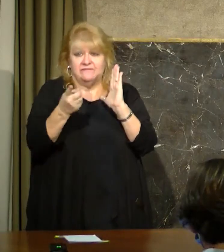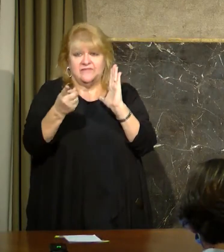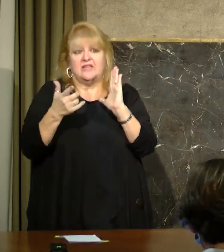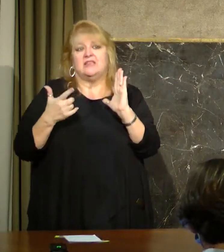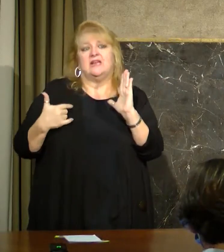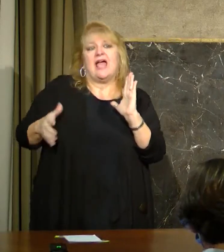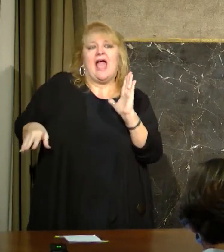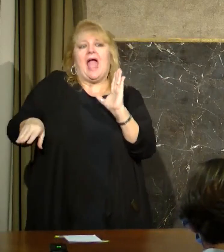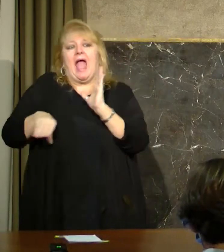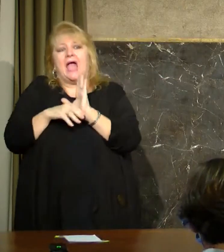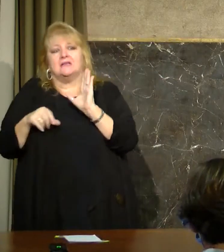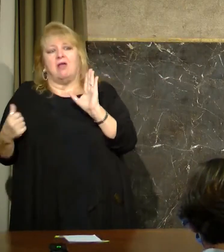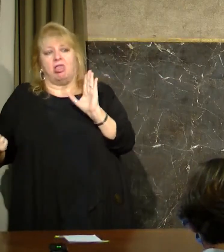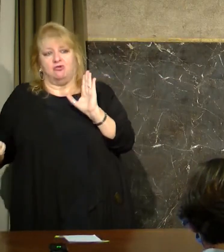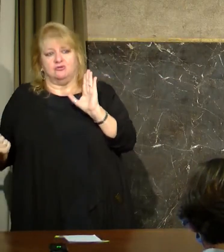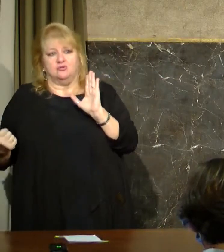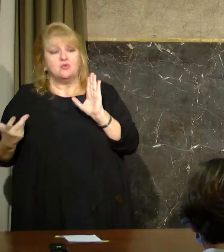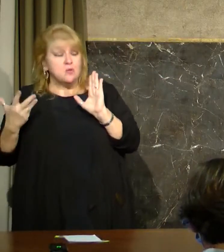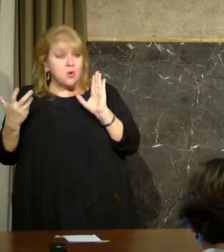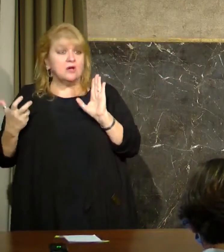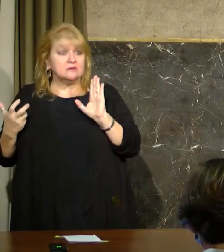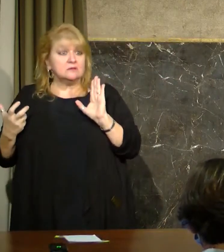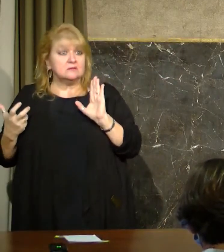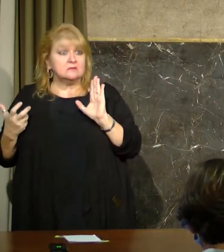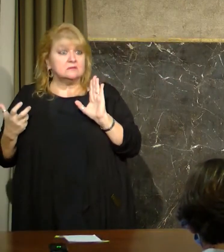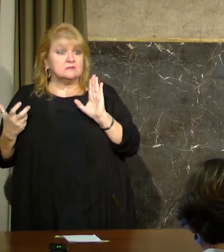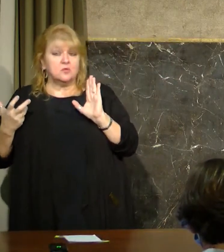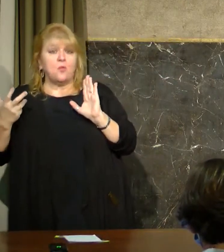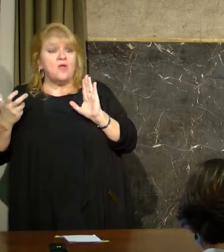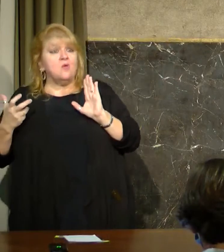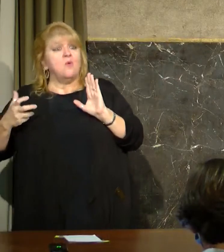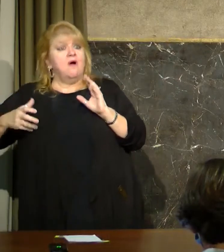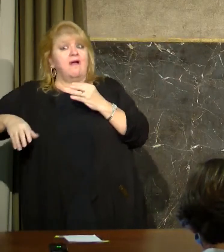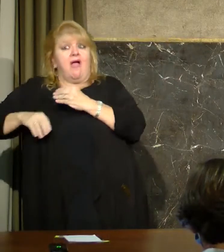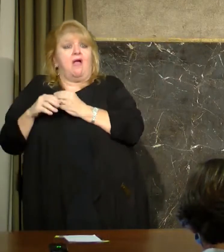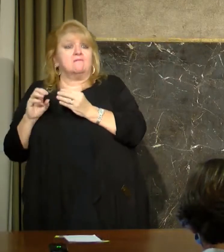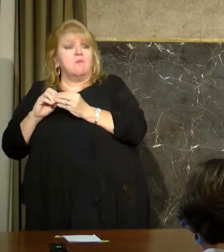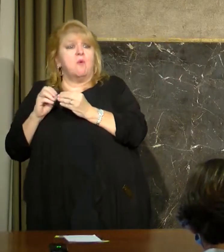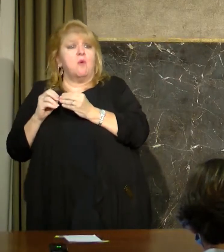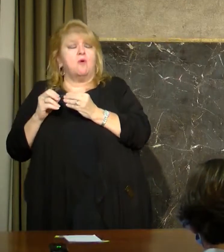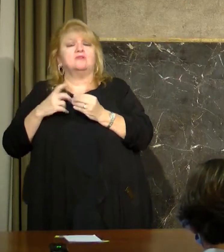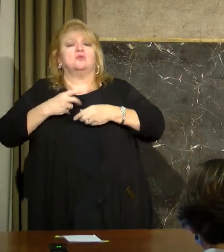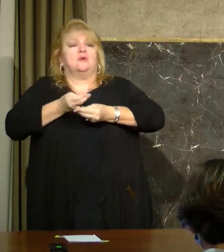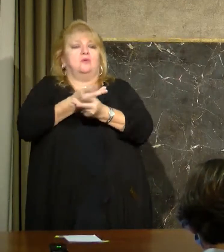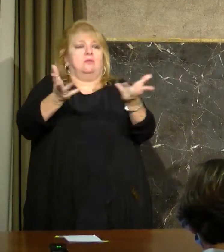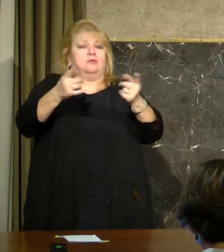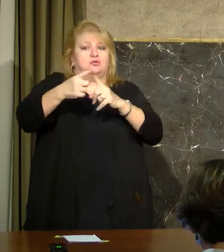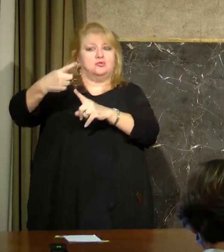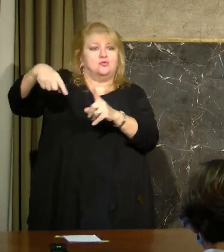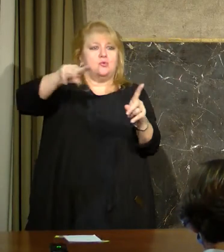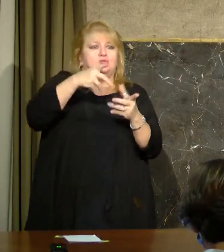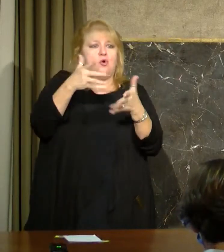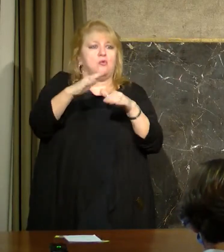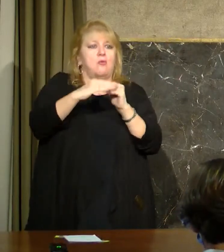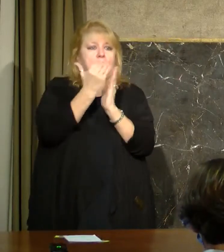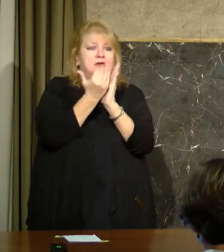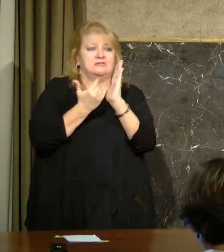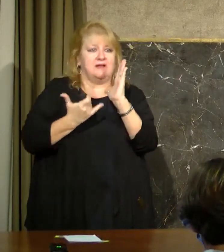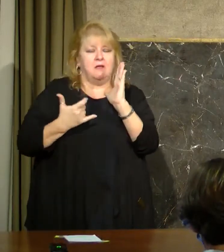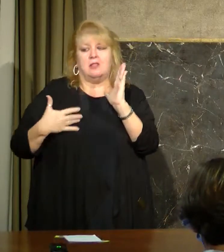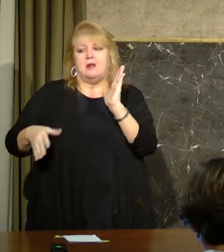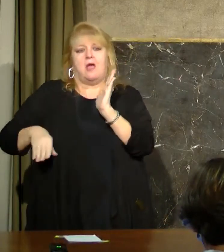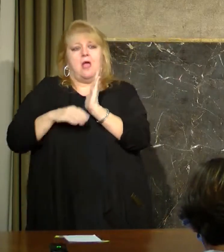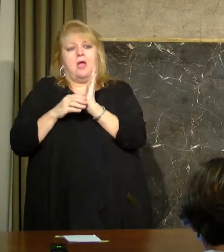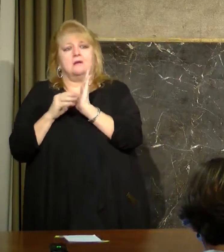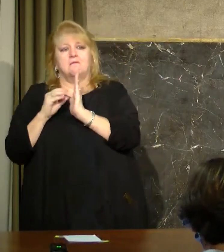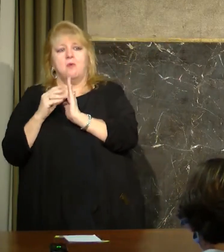many it will be. But the intent is to increase the circle of pharmacies that have vaccine to give out. And it's pretty